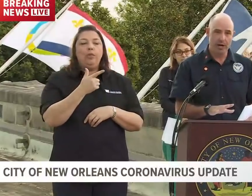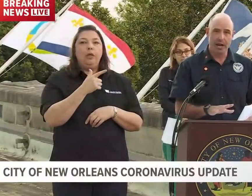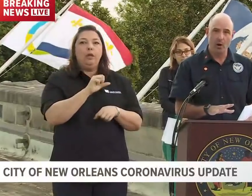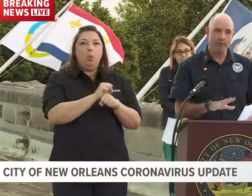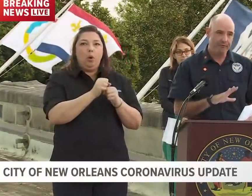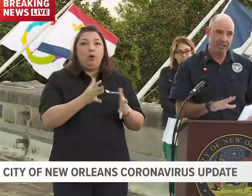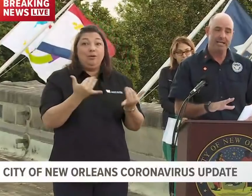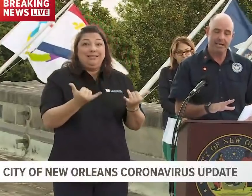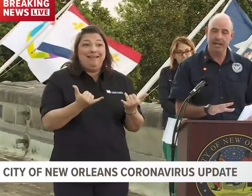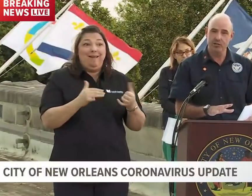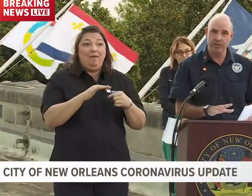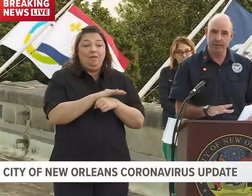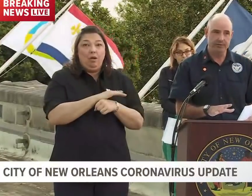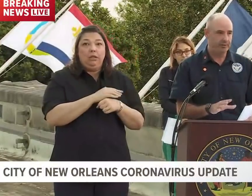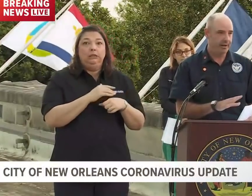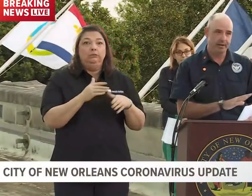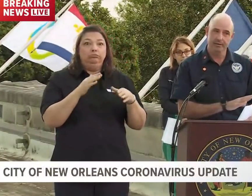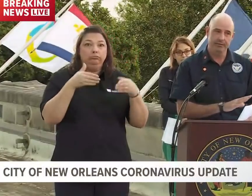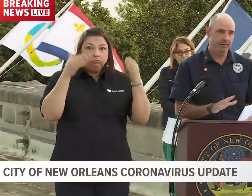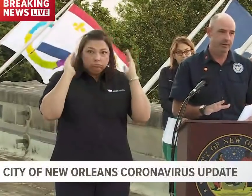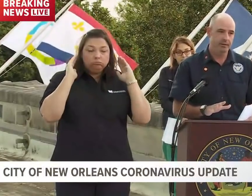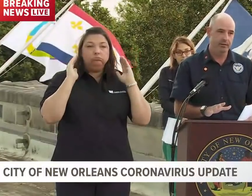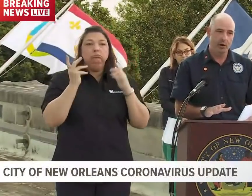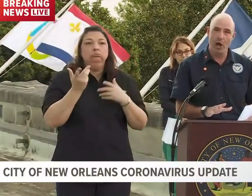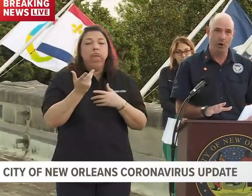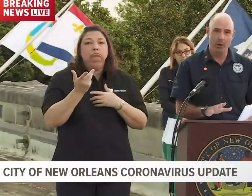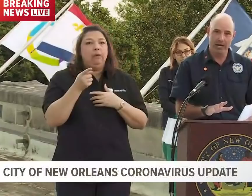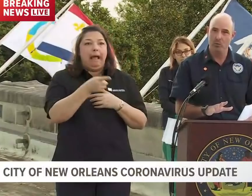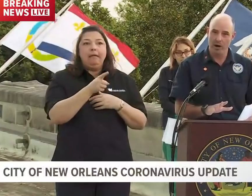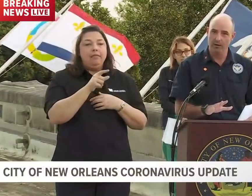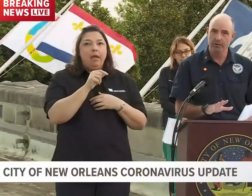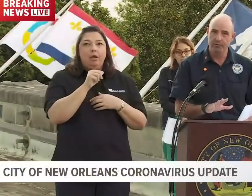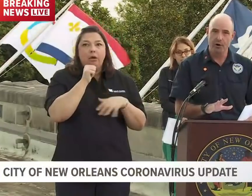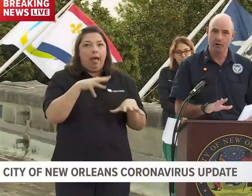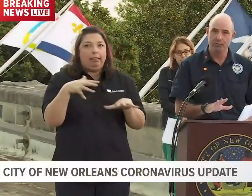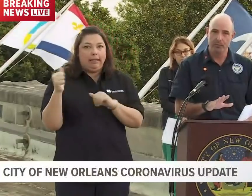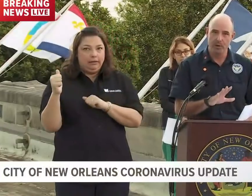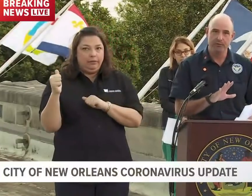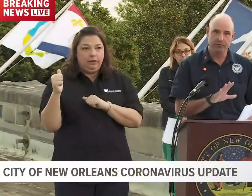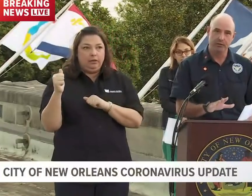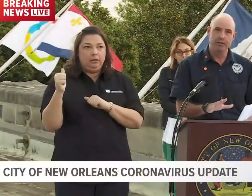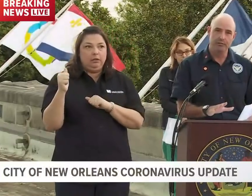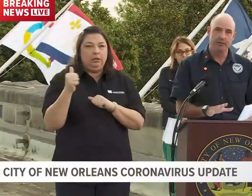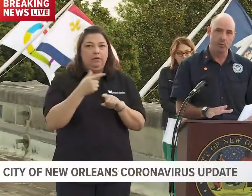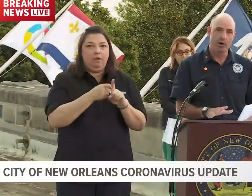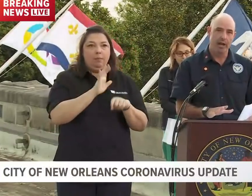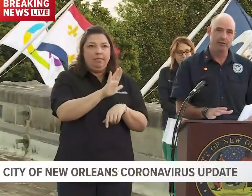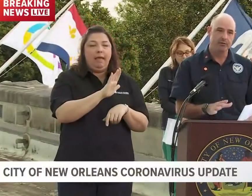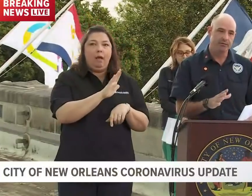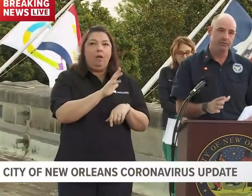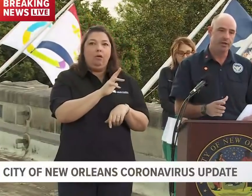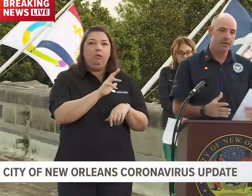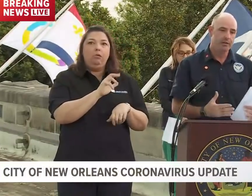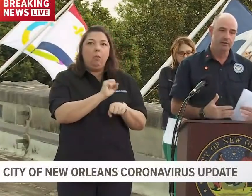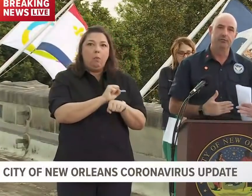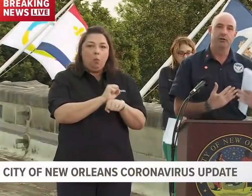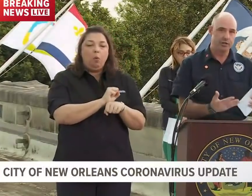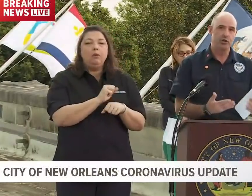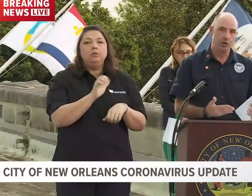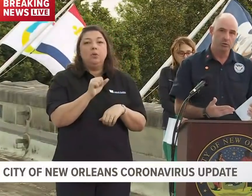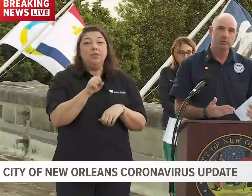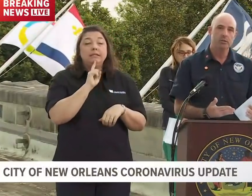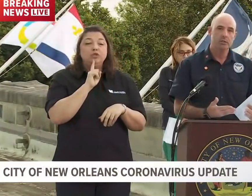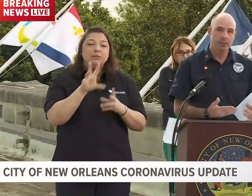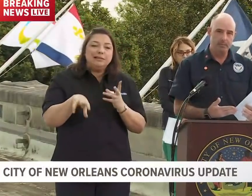community right now are fully engaged in this and they're not going anywhere as far as from their facilities that they work at. So this is, this is